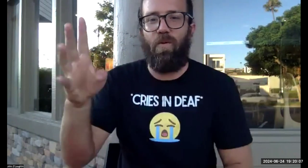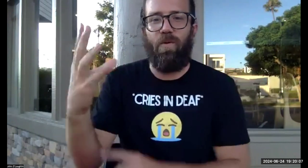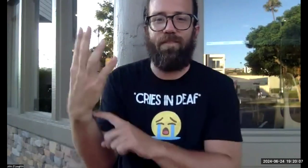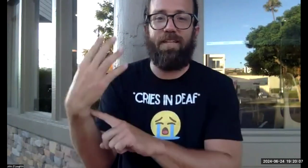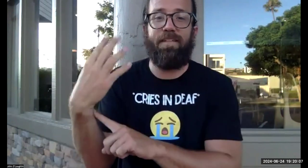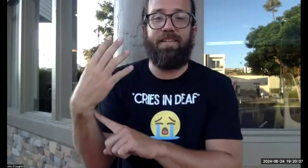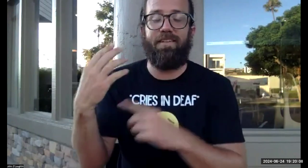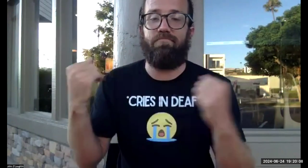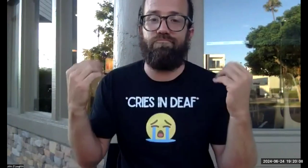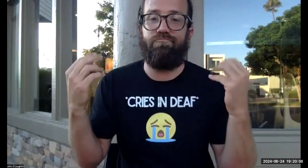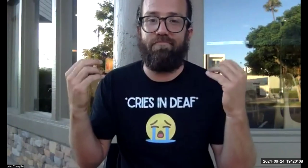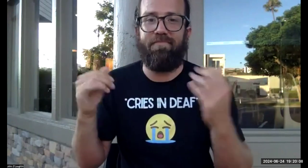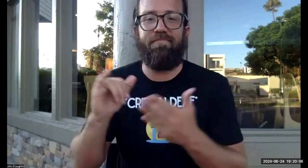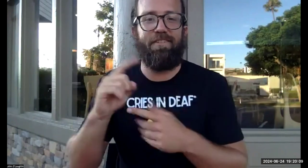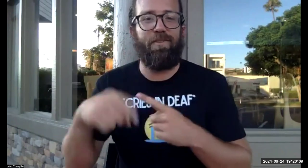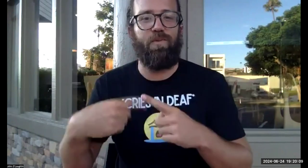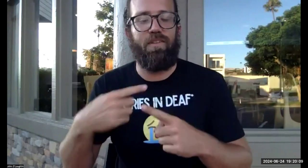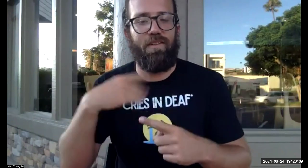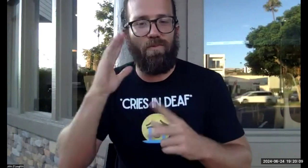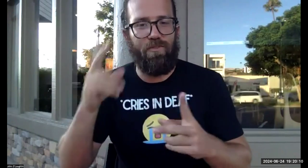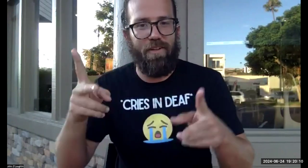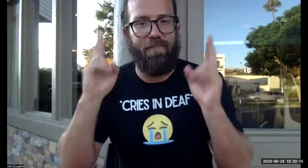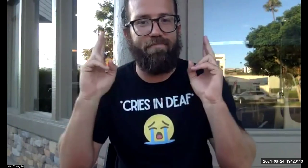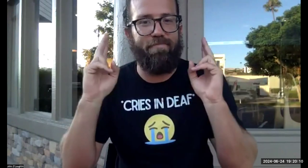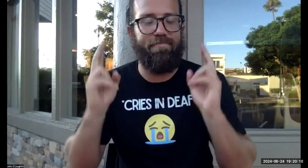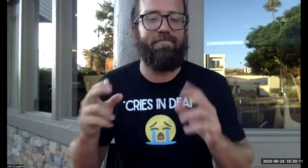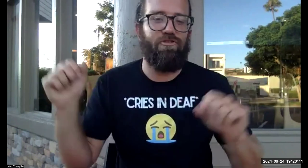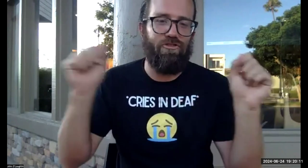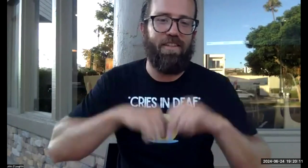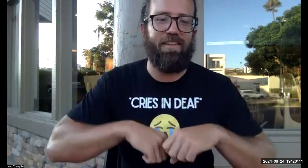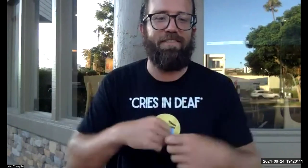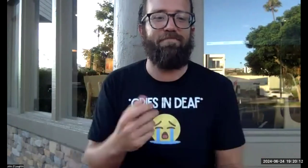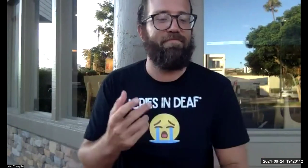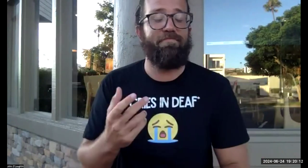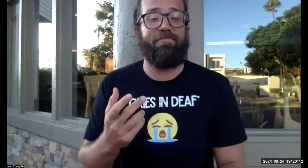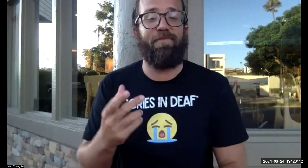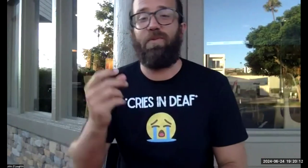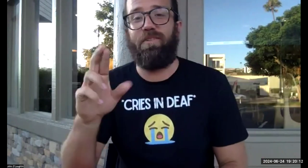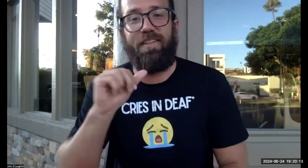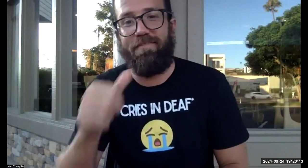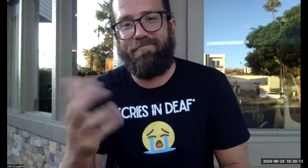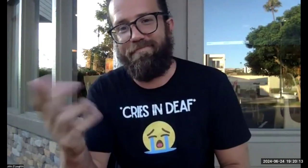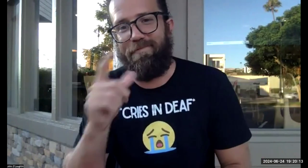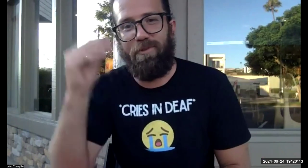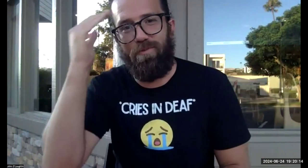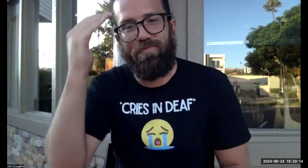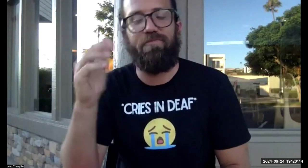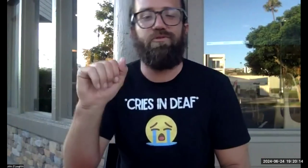in a couple of times. I think it was an ASL four and, um, I was shaved my hair,